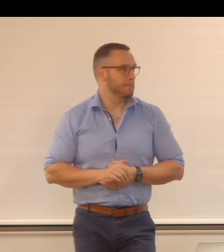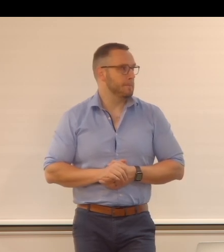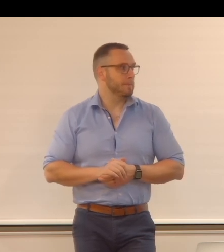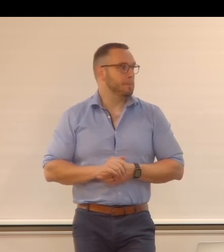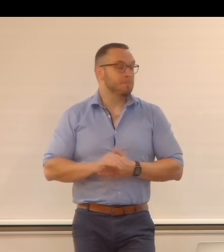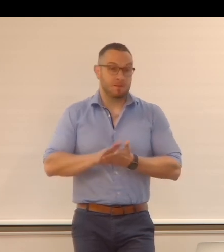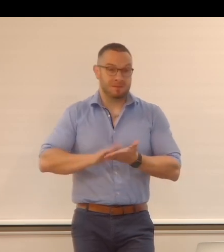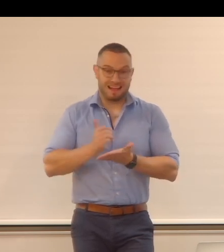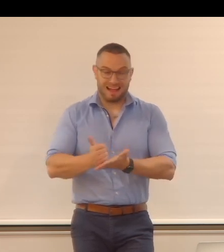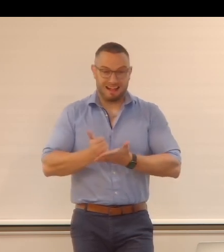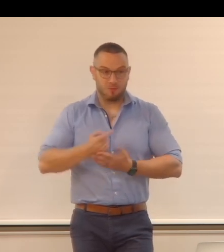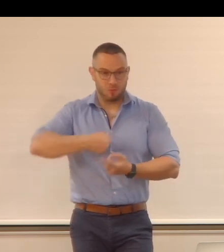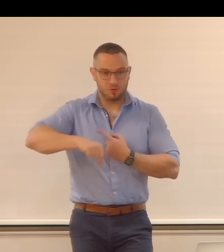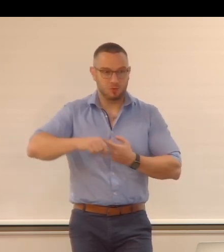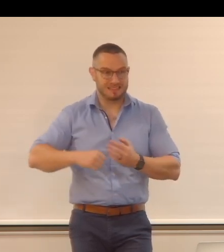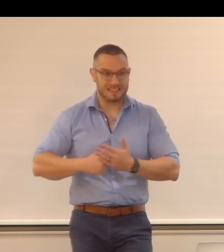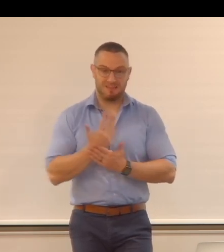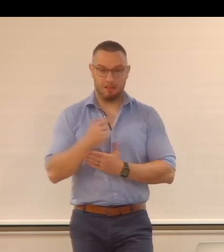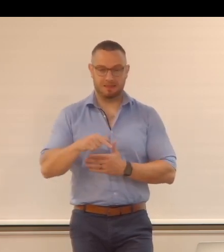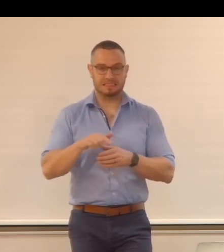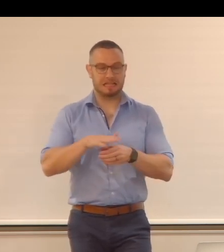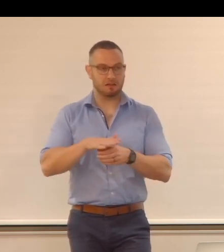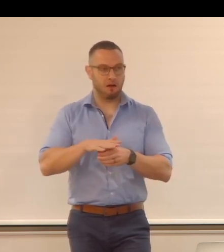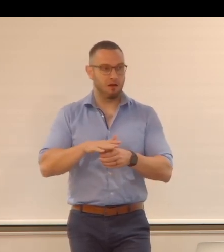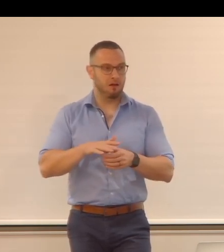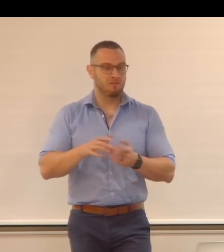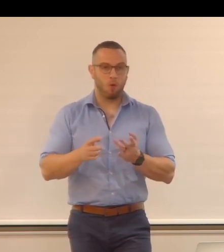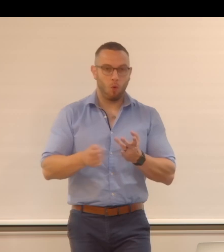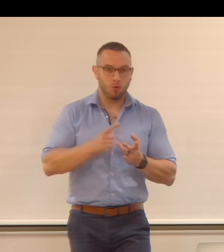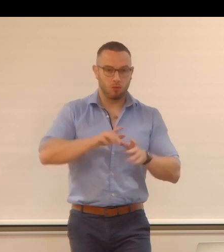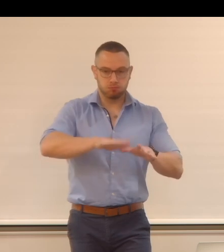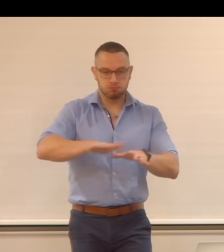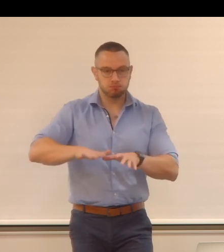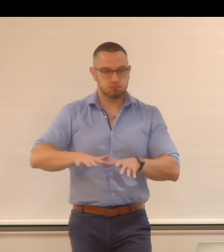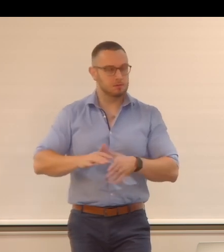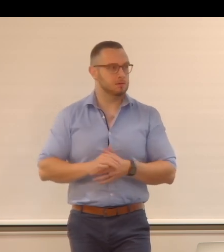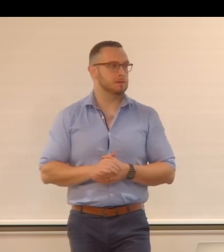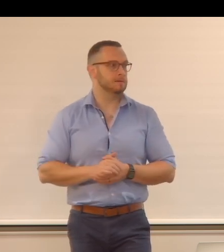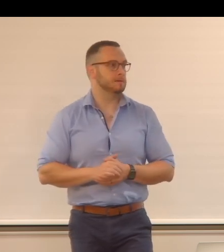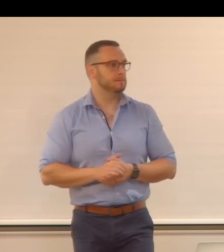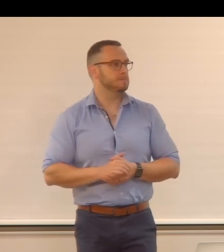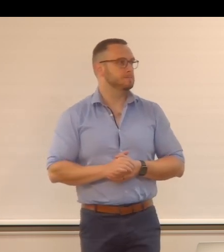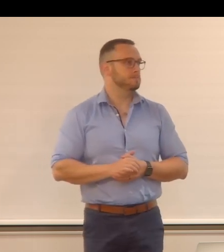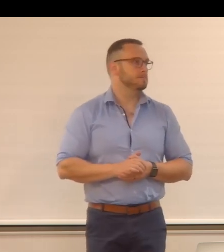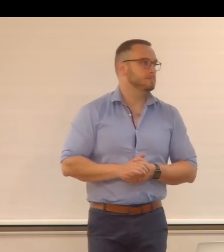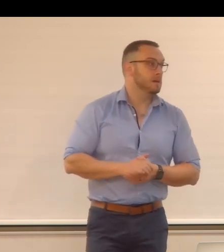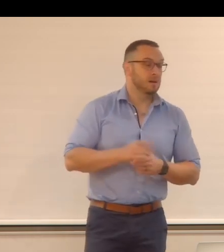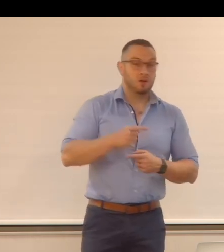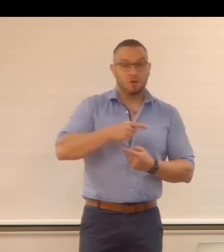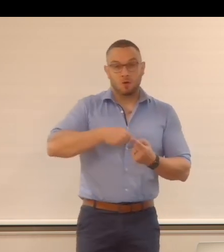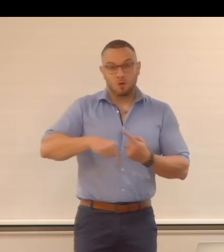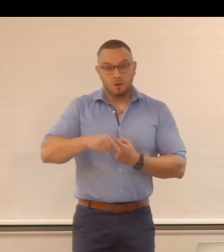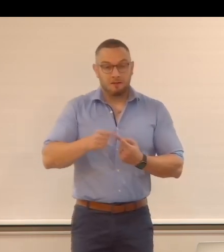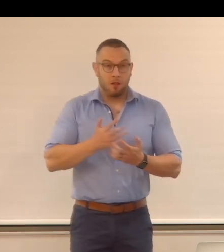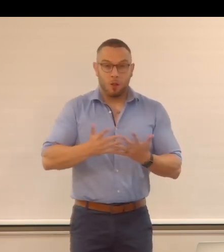us to develop the sector also in the region. And we had a lot of